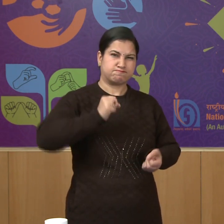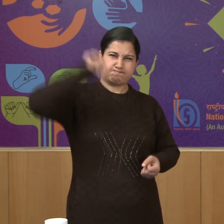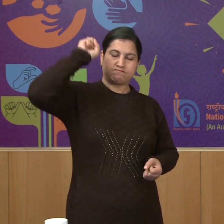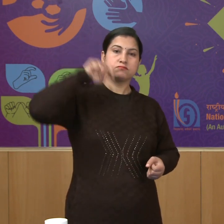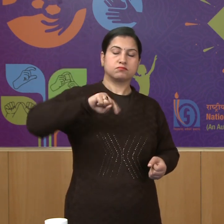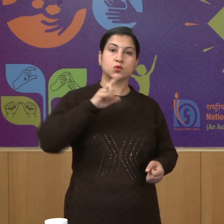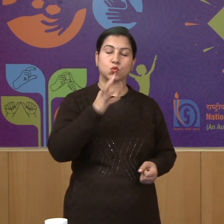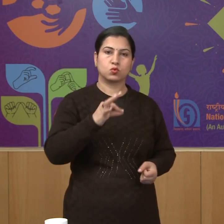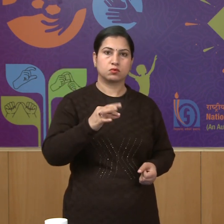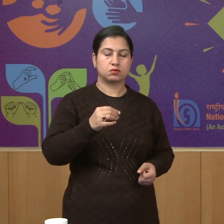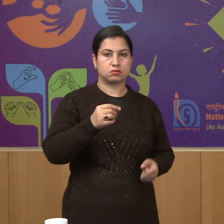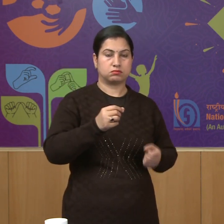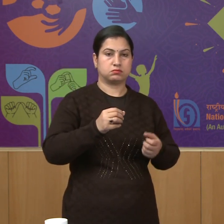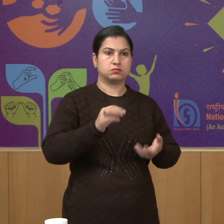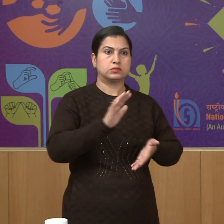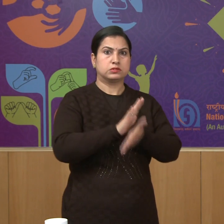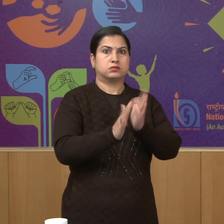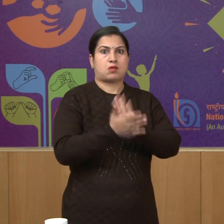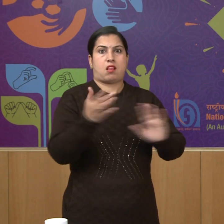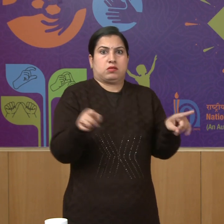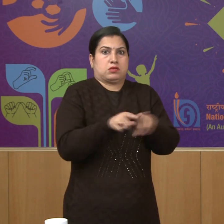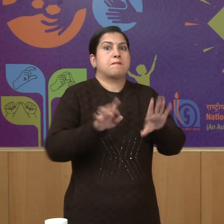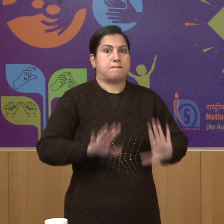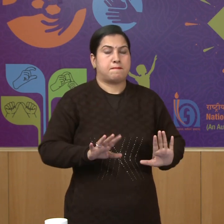to British government in India.